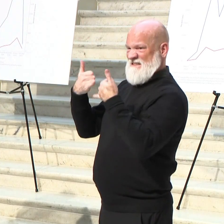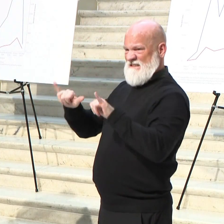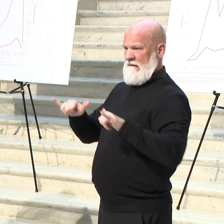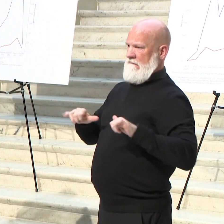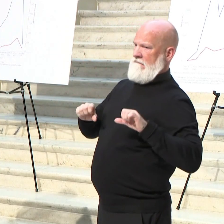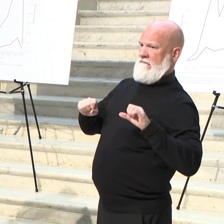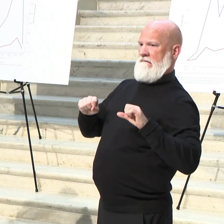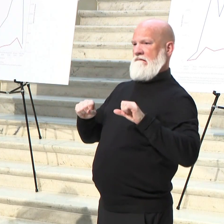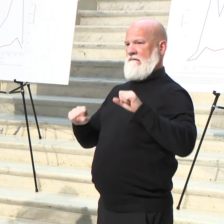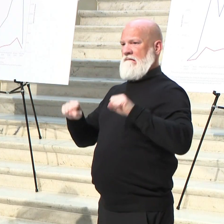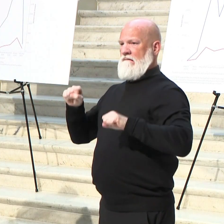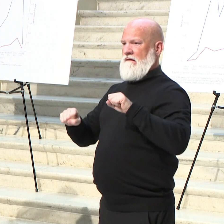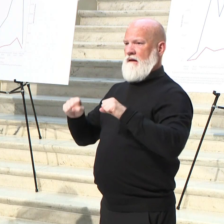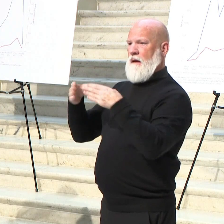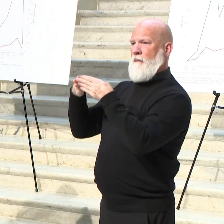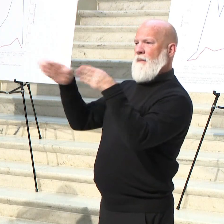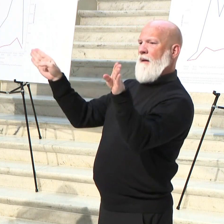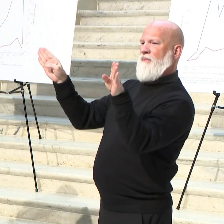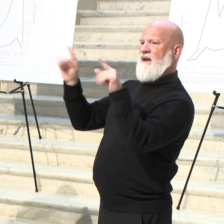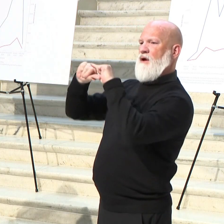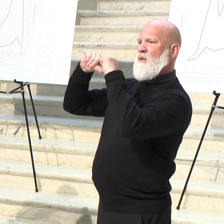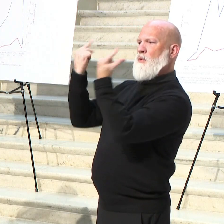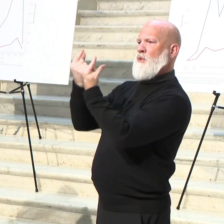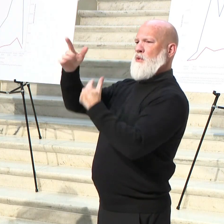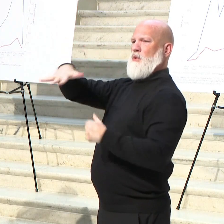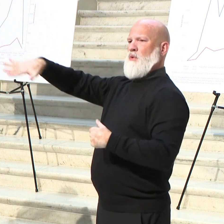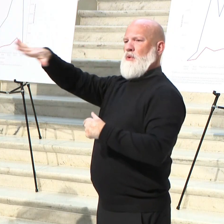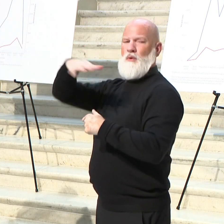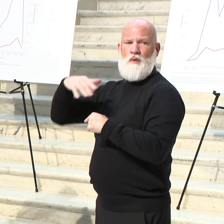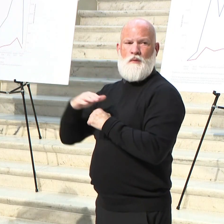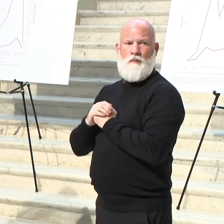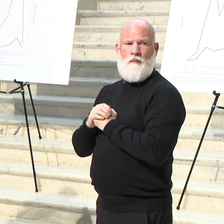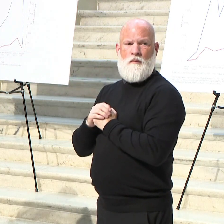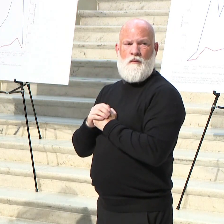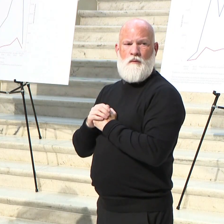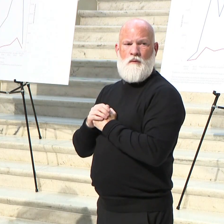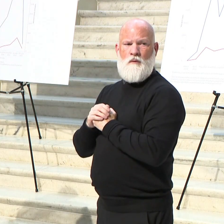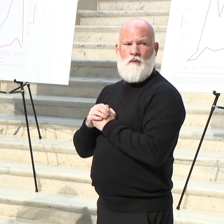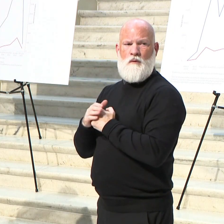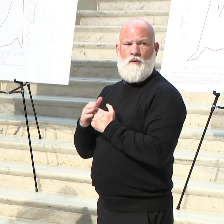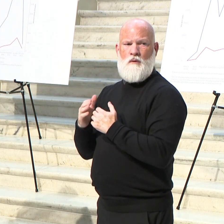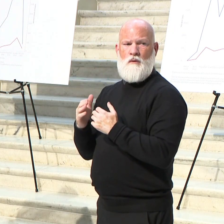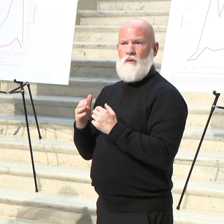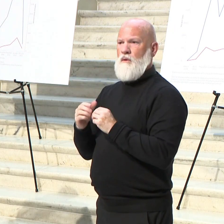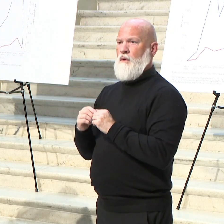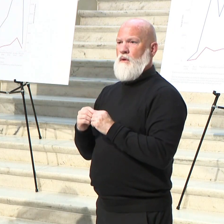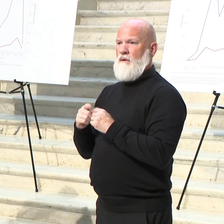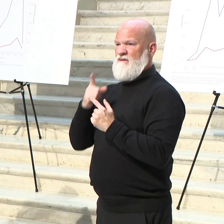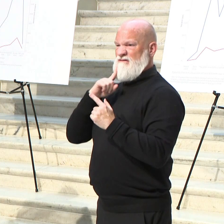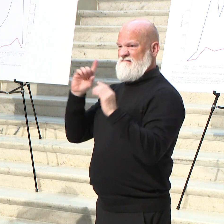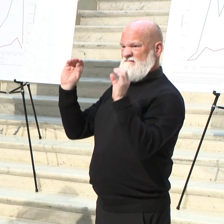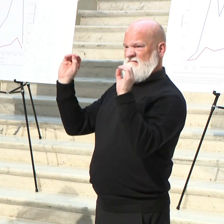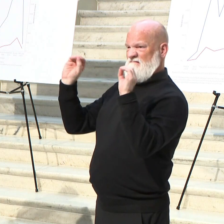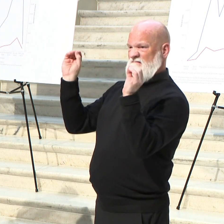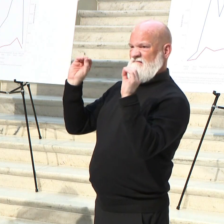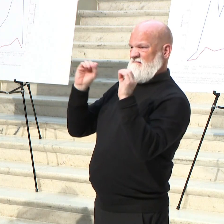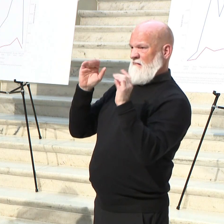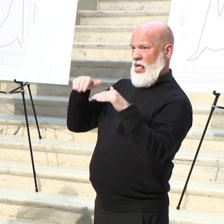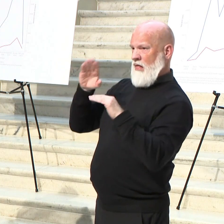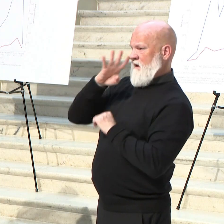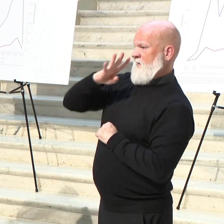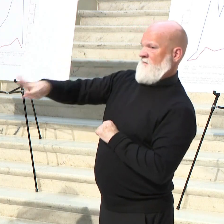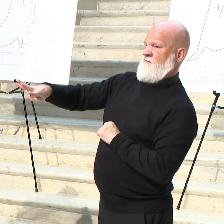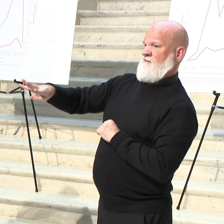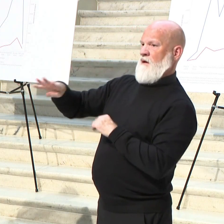are actually the group with the largest amount of vaccine hesitancy, more than people of color. What is the state going to do to try to convince